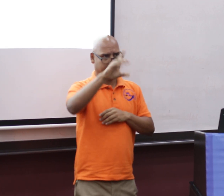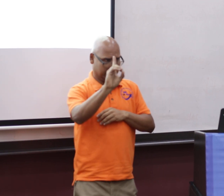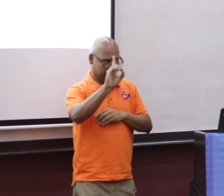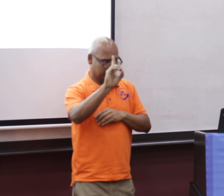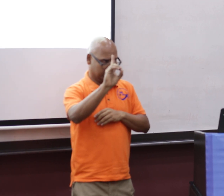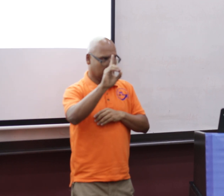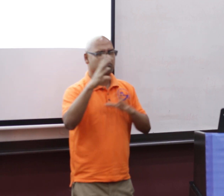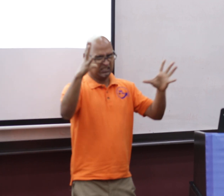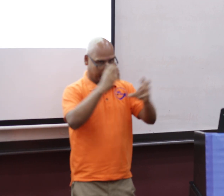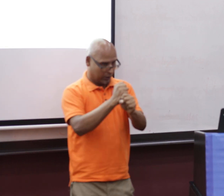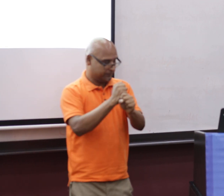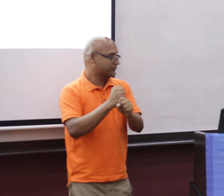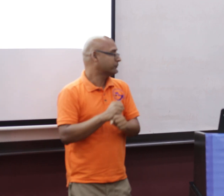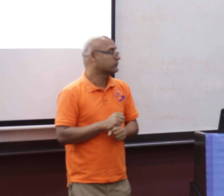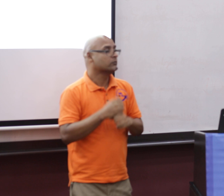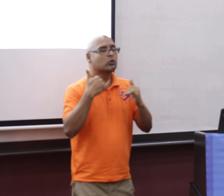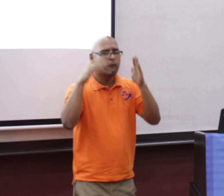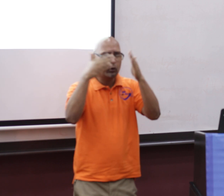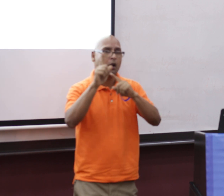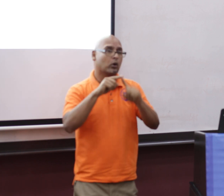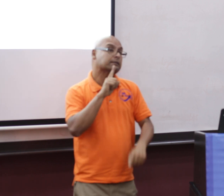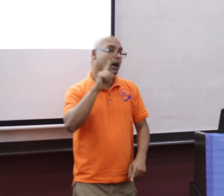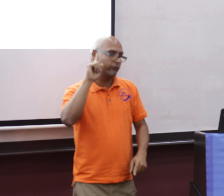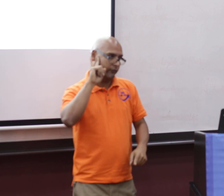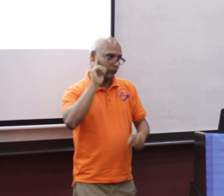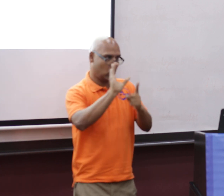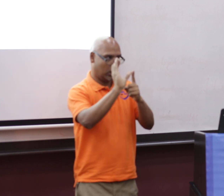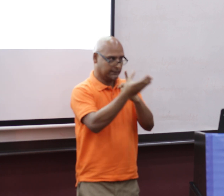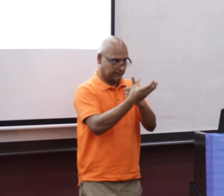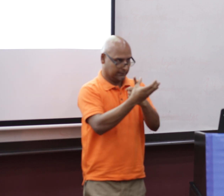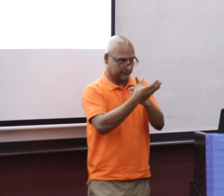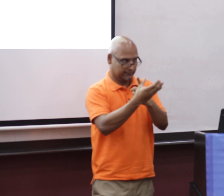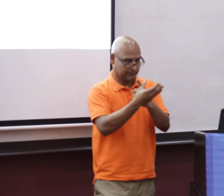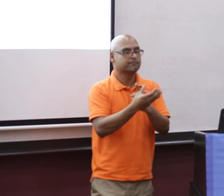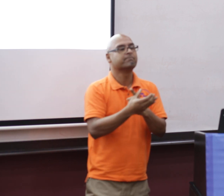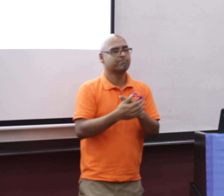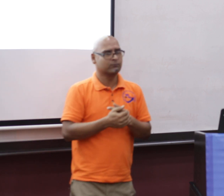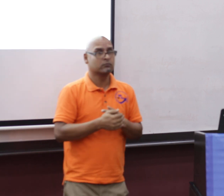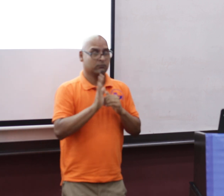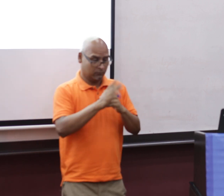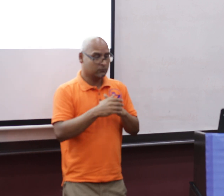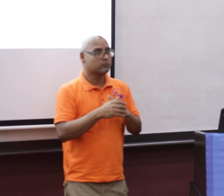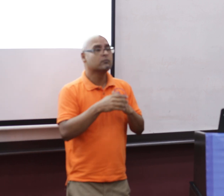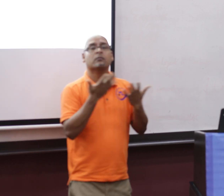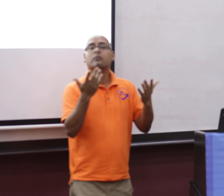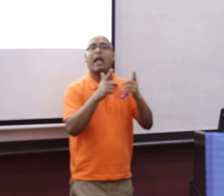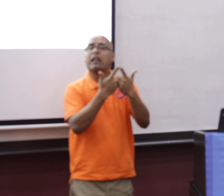And I want to focus on the UN Convention on the Rights of Persons with Disabilities, and in particular on issues of Deaf